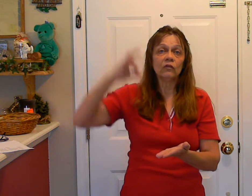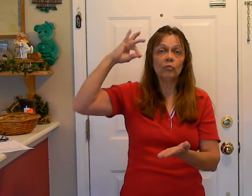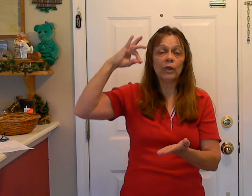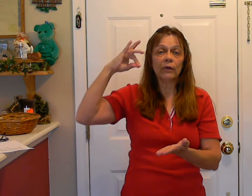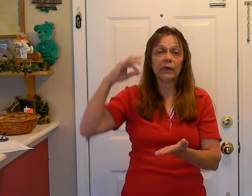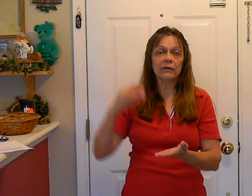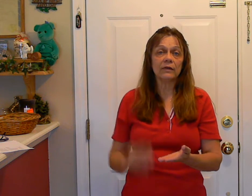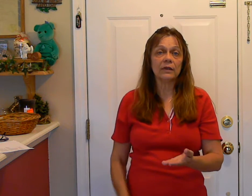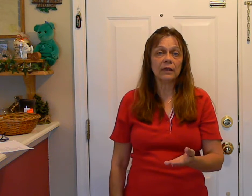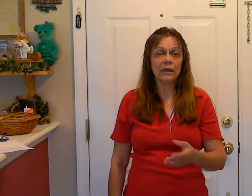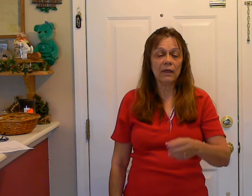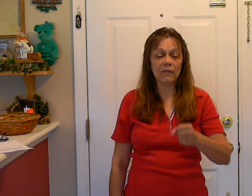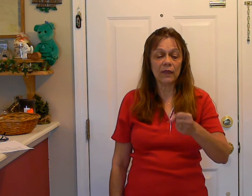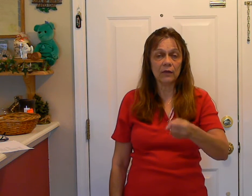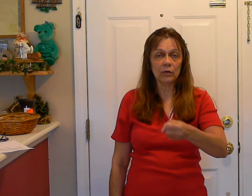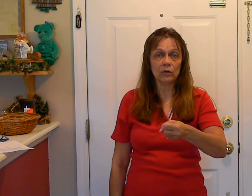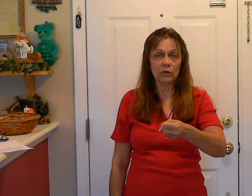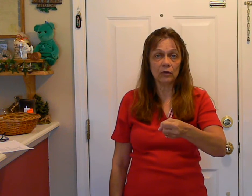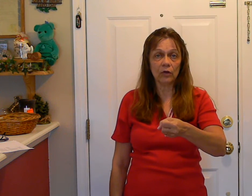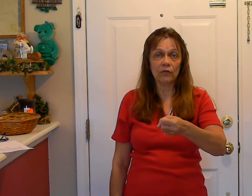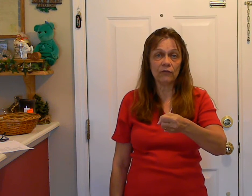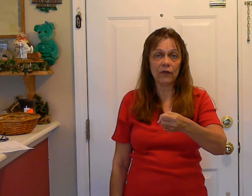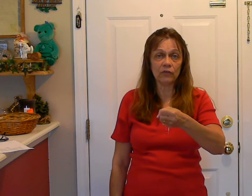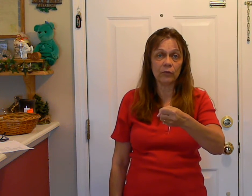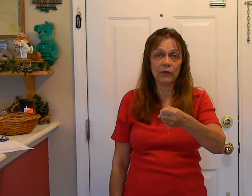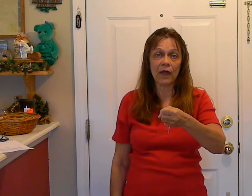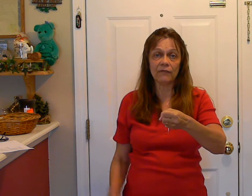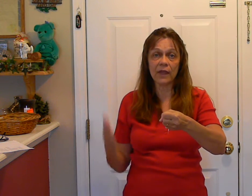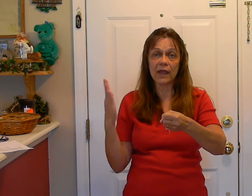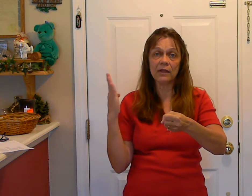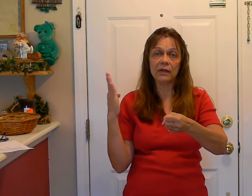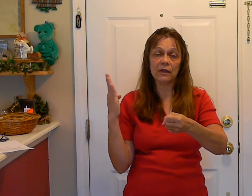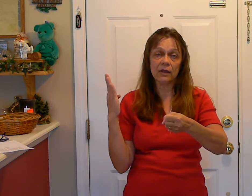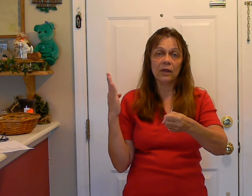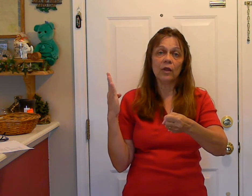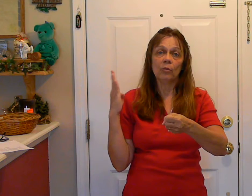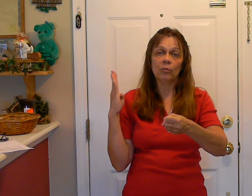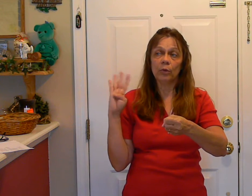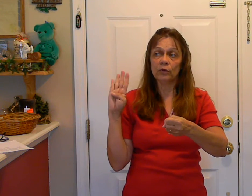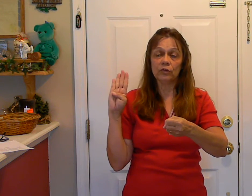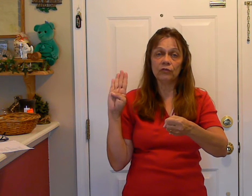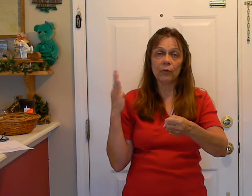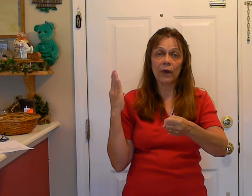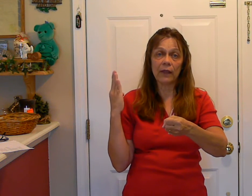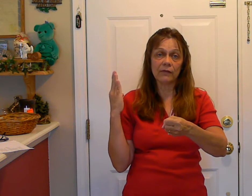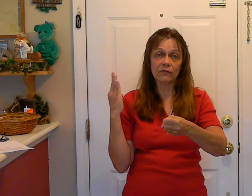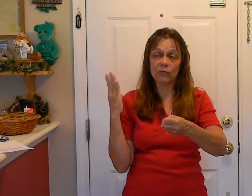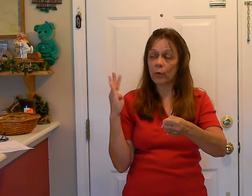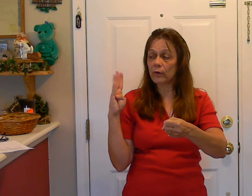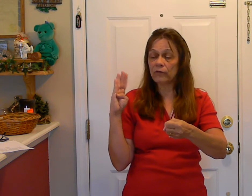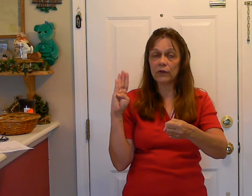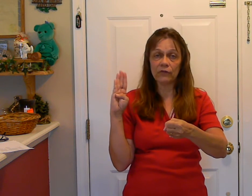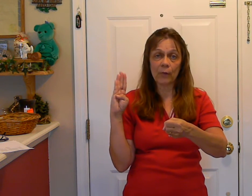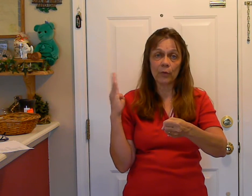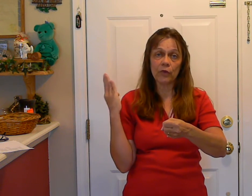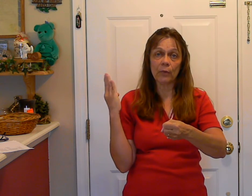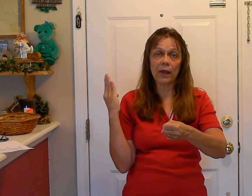Spirit. And then close the fist with your left hand. Hold your forehand, four fingers up with your right